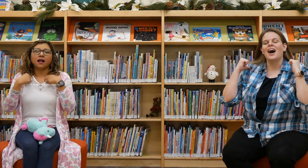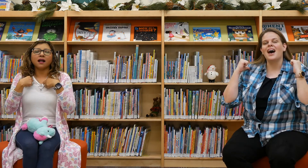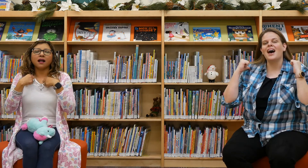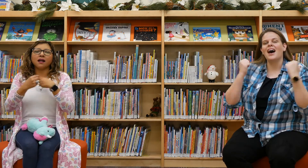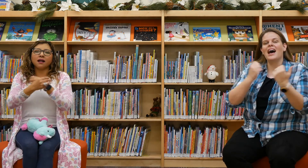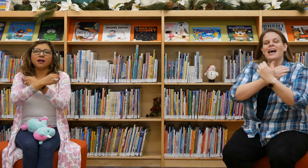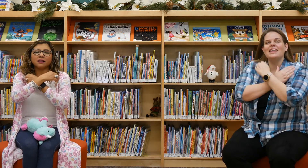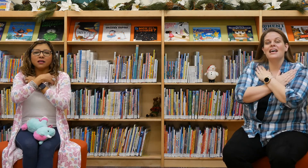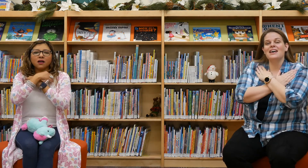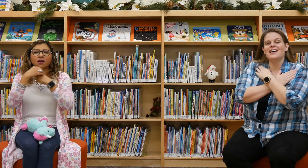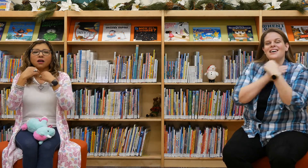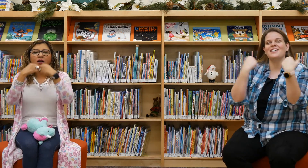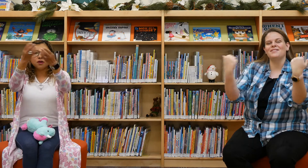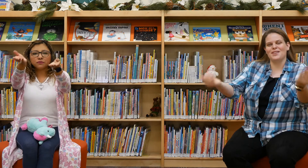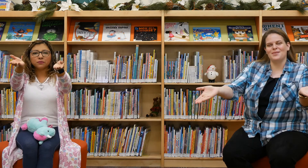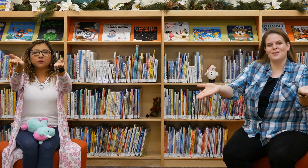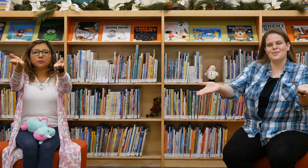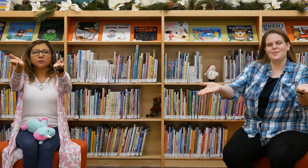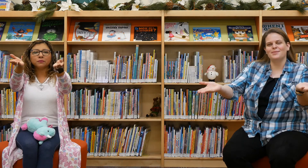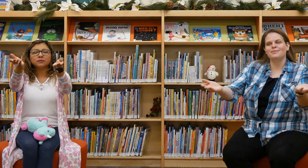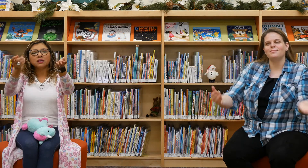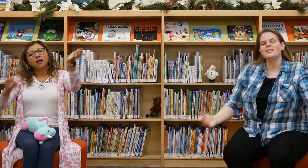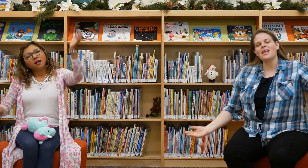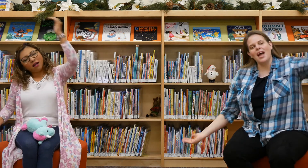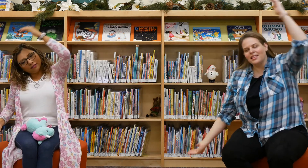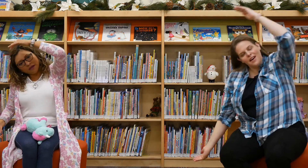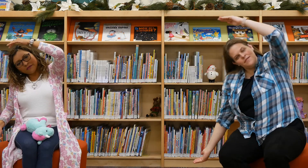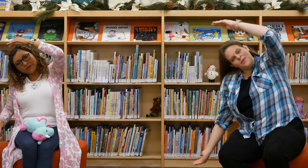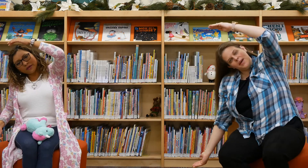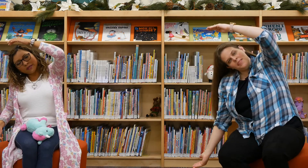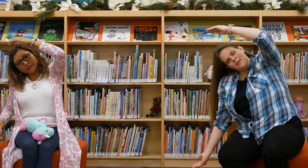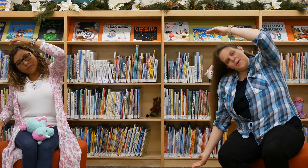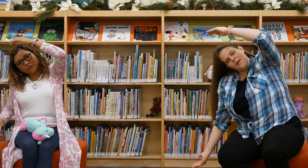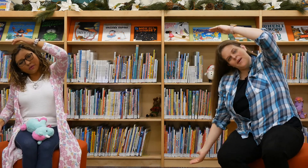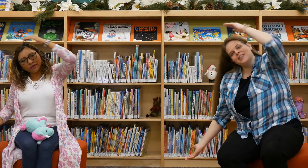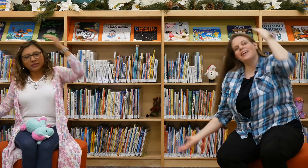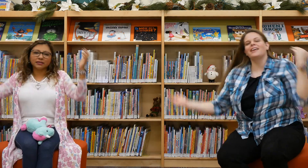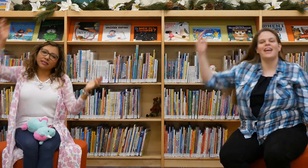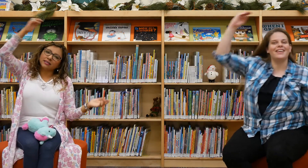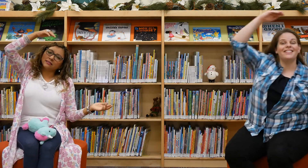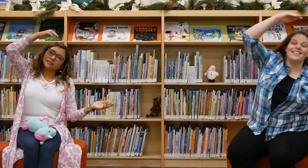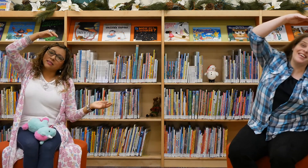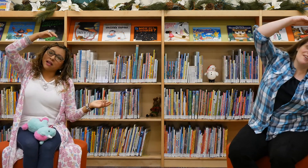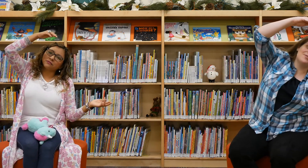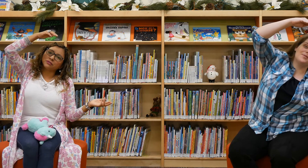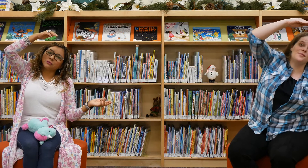I love you in the morning and in the afternoon.